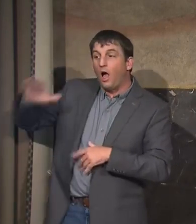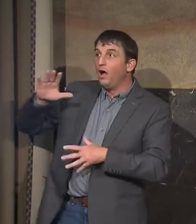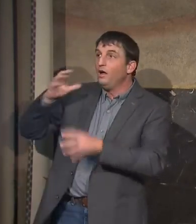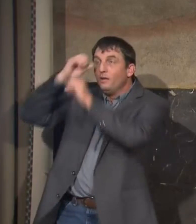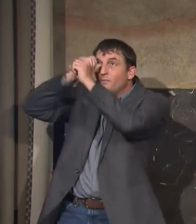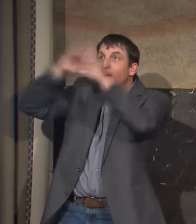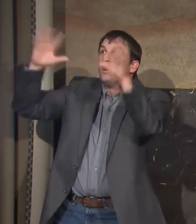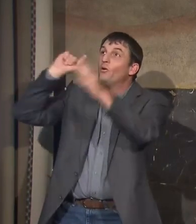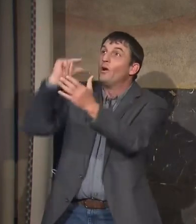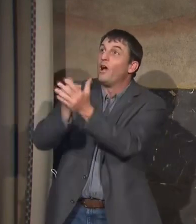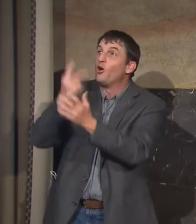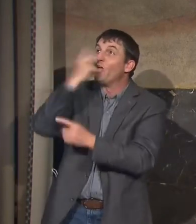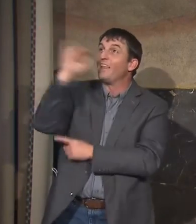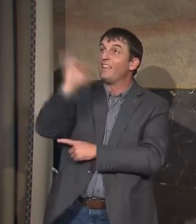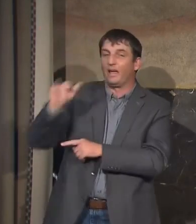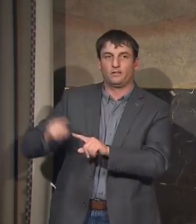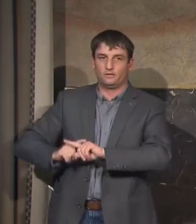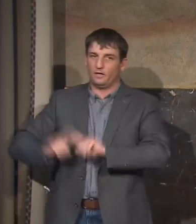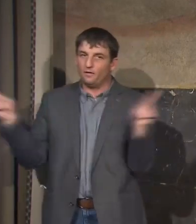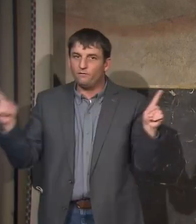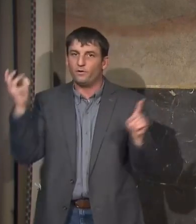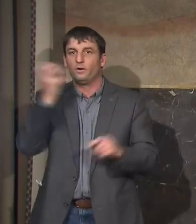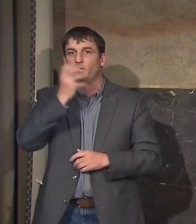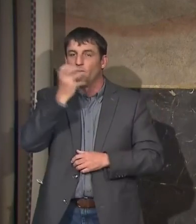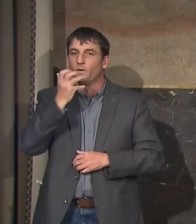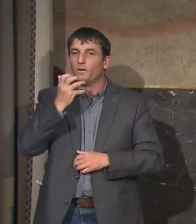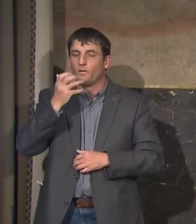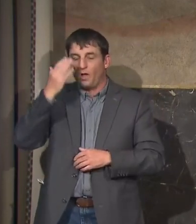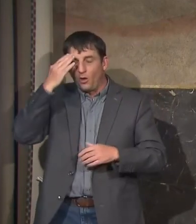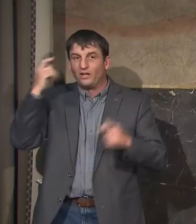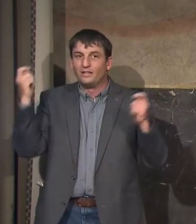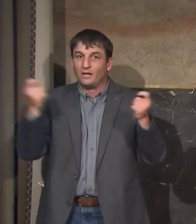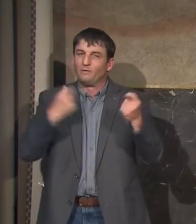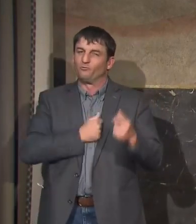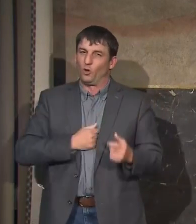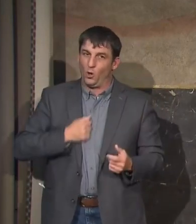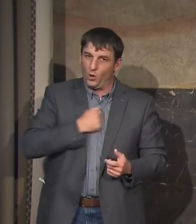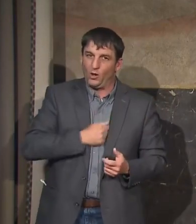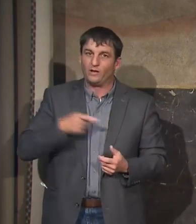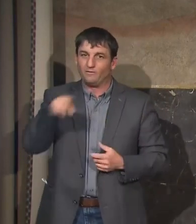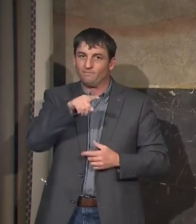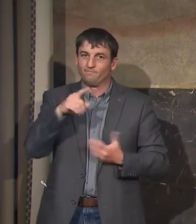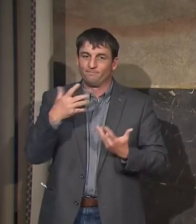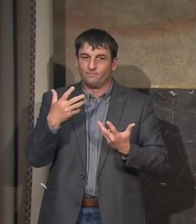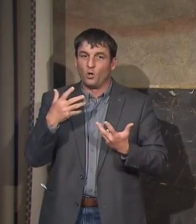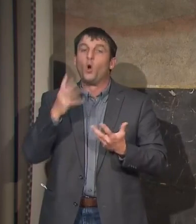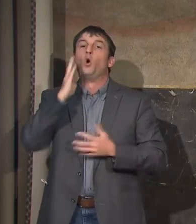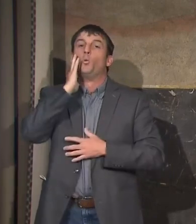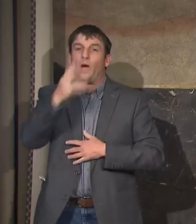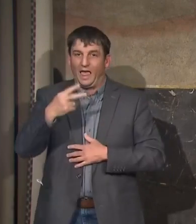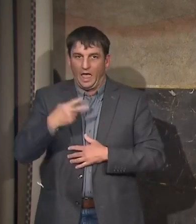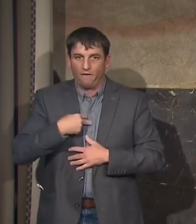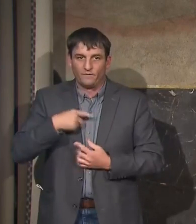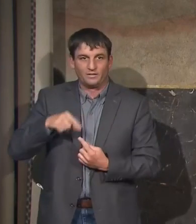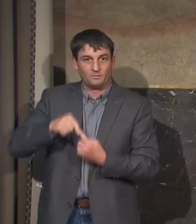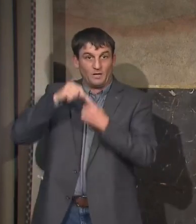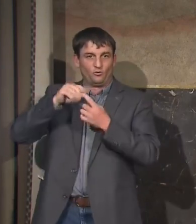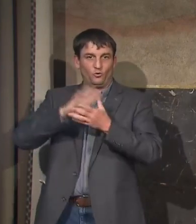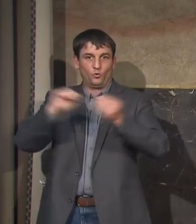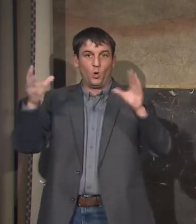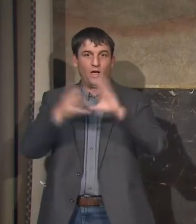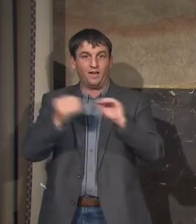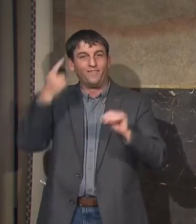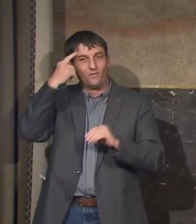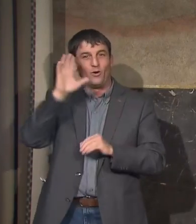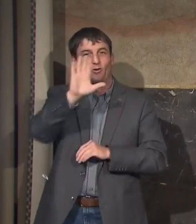this particular milestone and I apologize for that. You are going to have a story to tell your children and